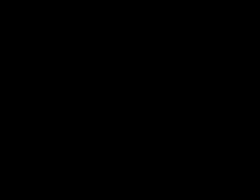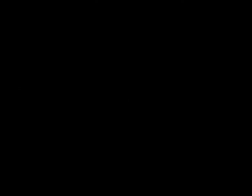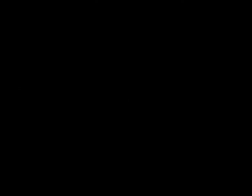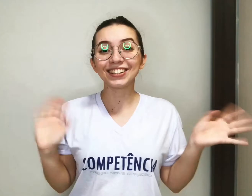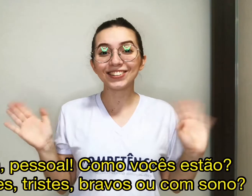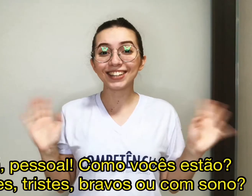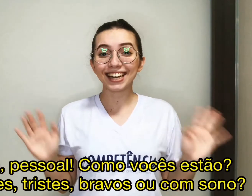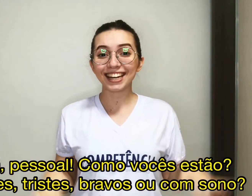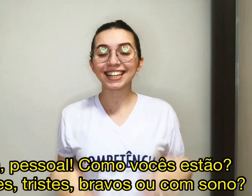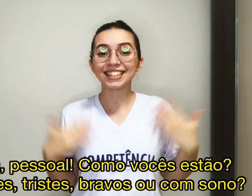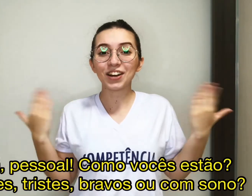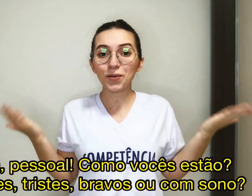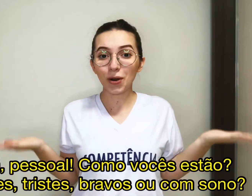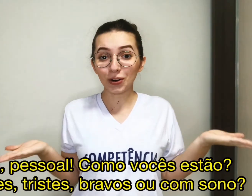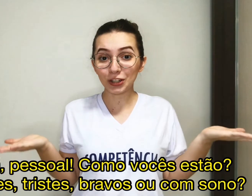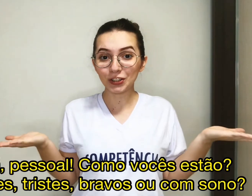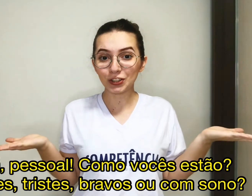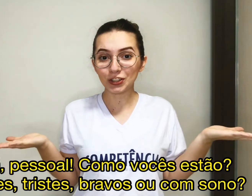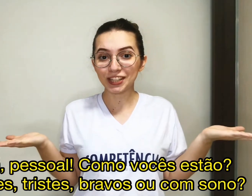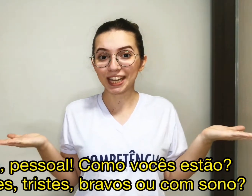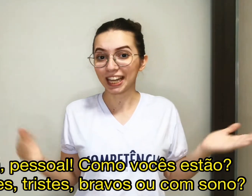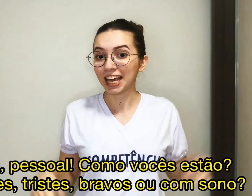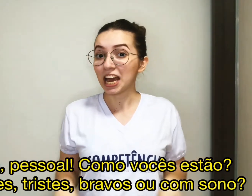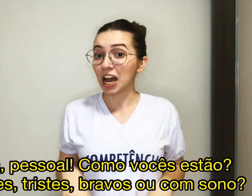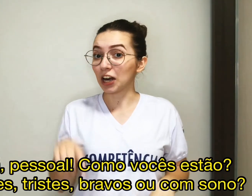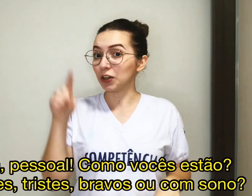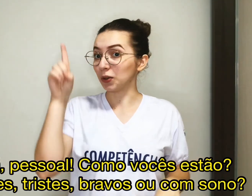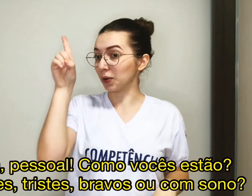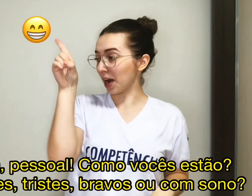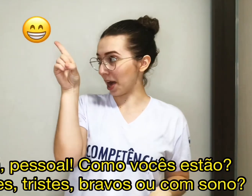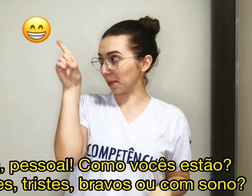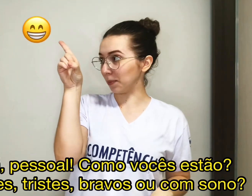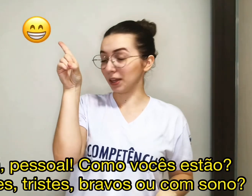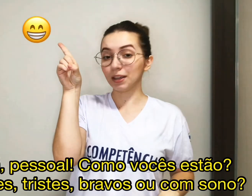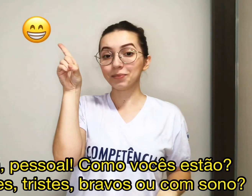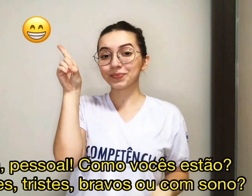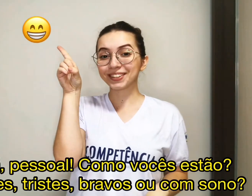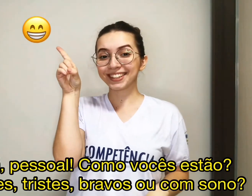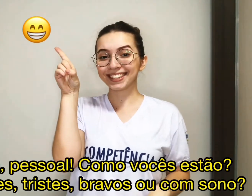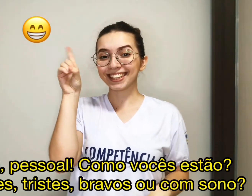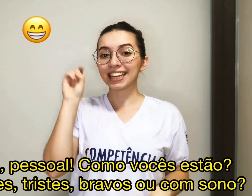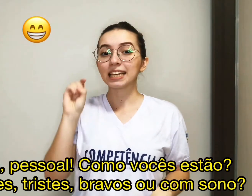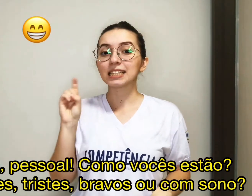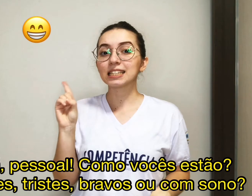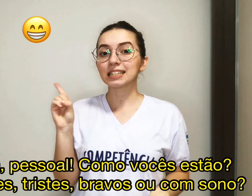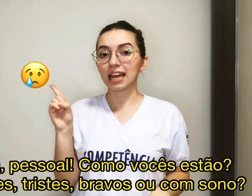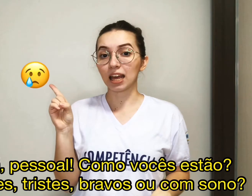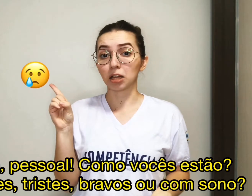Hello, guys! How are you today? Are you happy, sad,